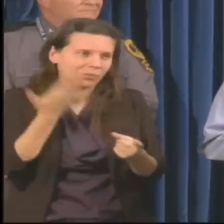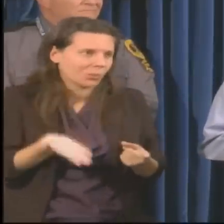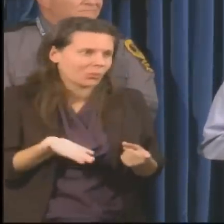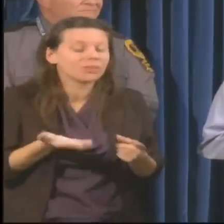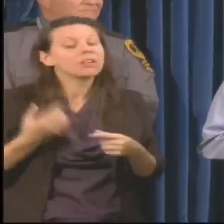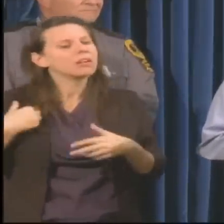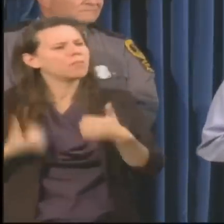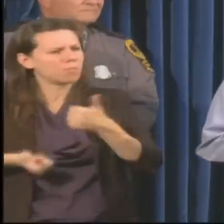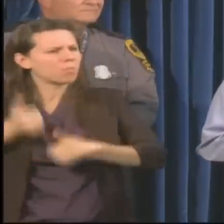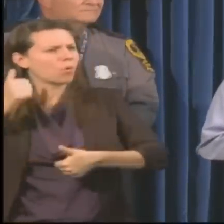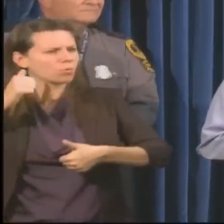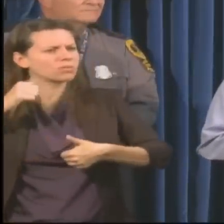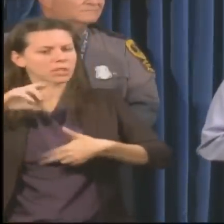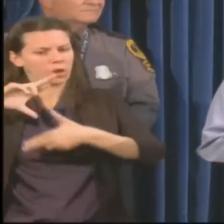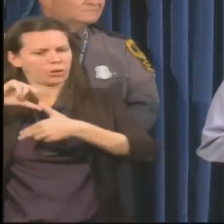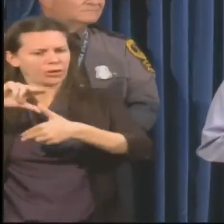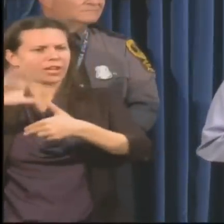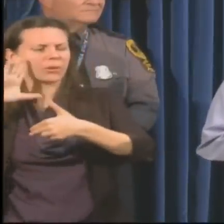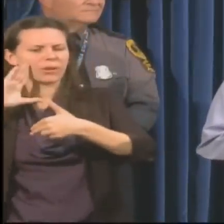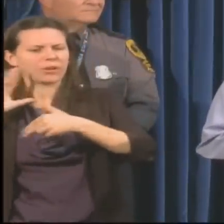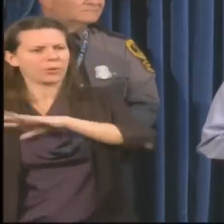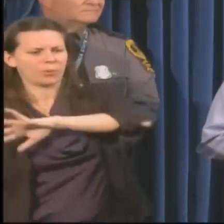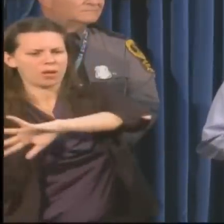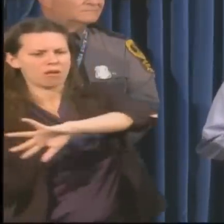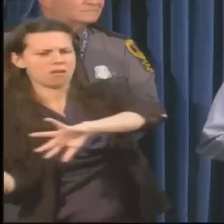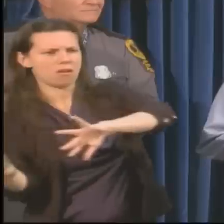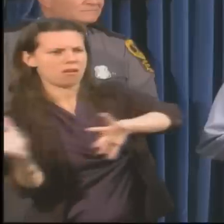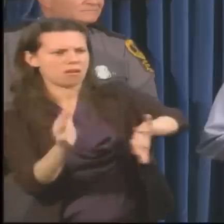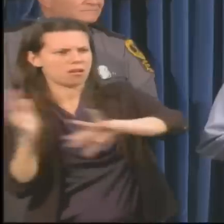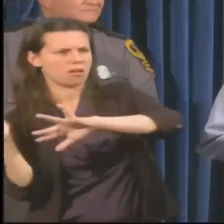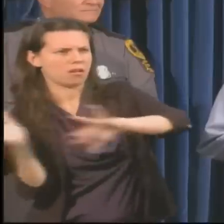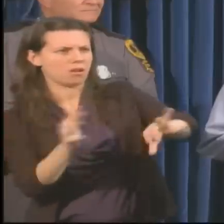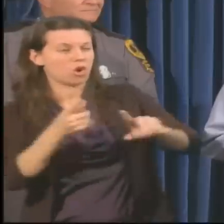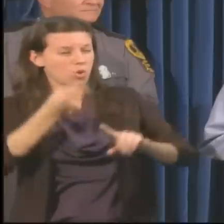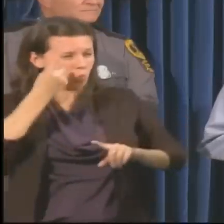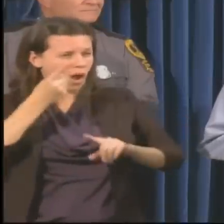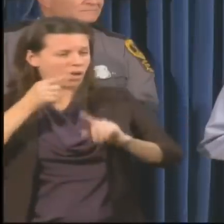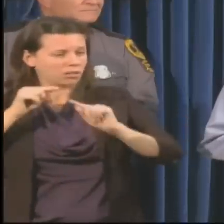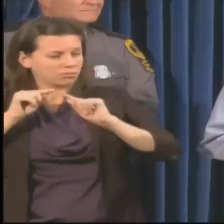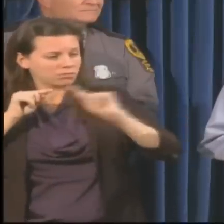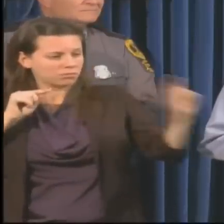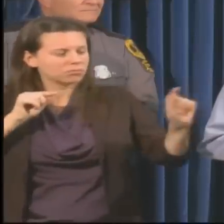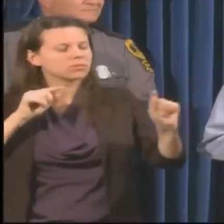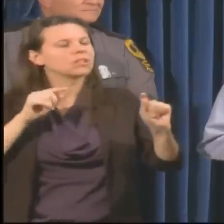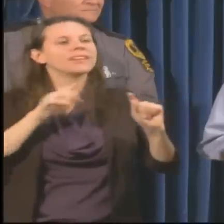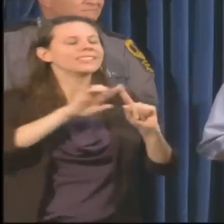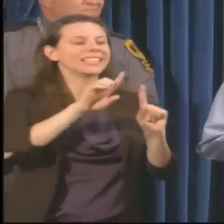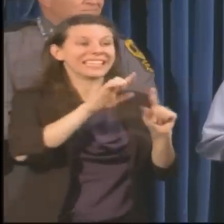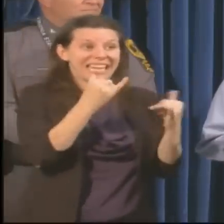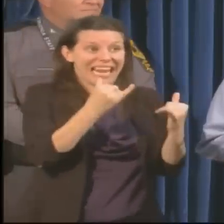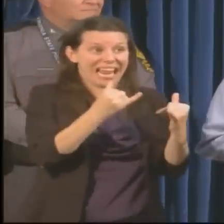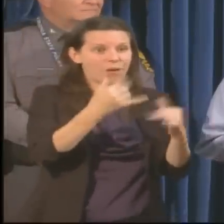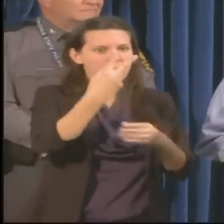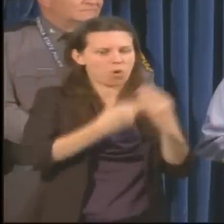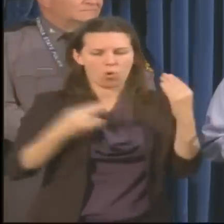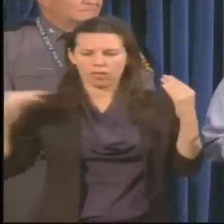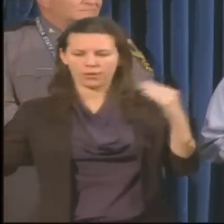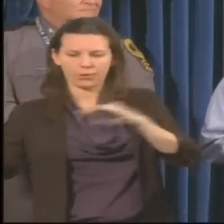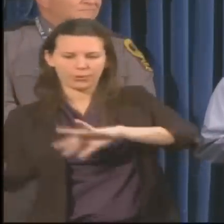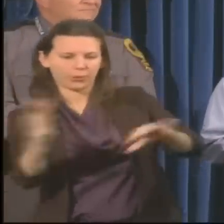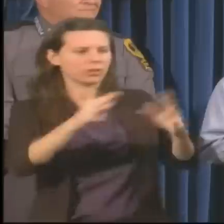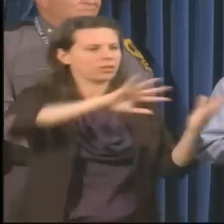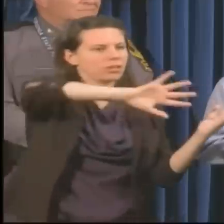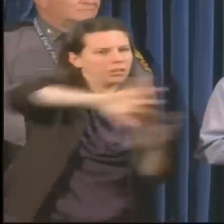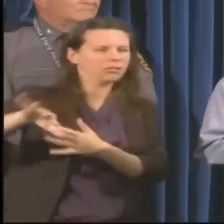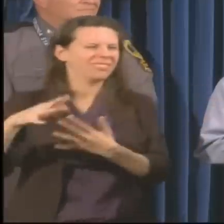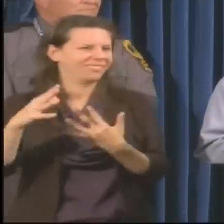but also to be aware of their situation, of the changing situations, the changing impacts of the storm, and obviously